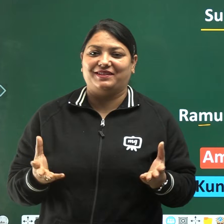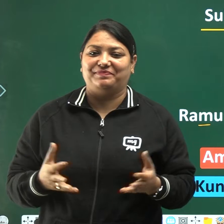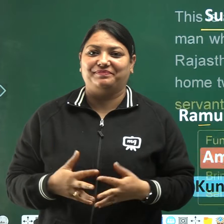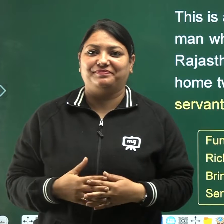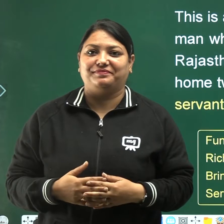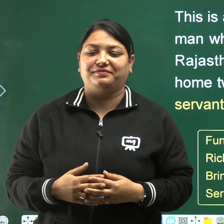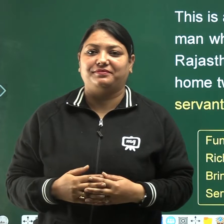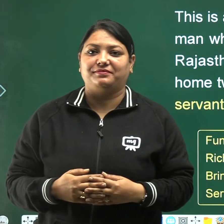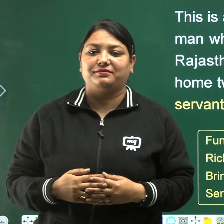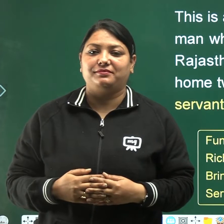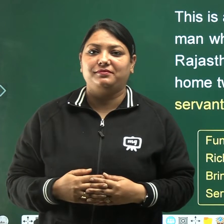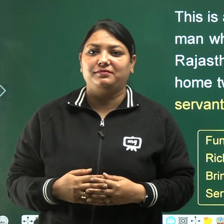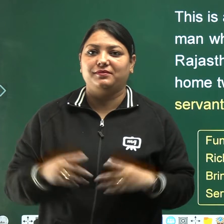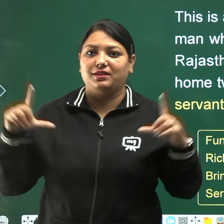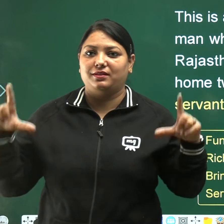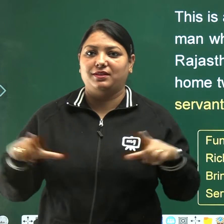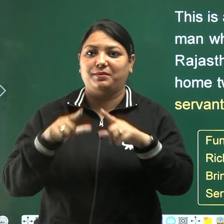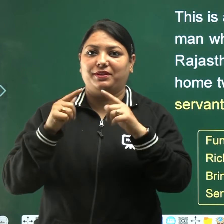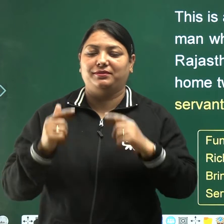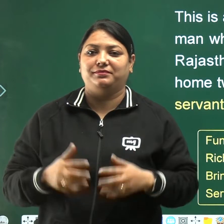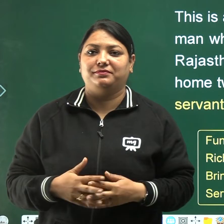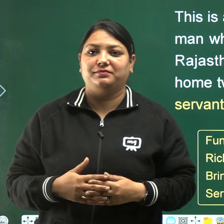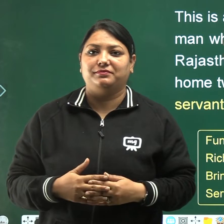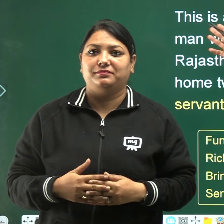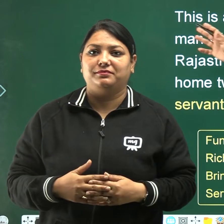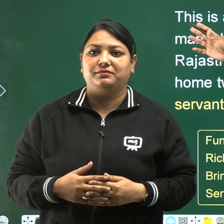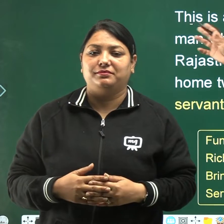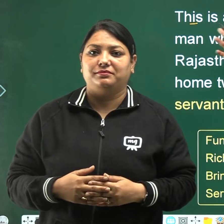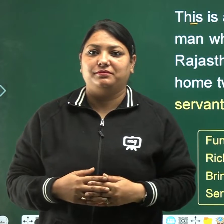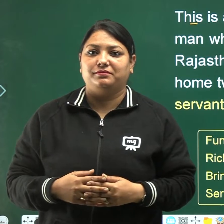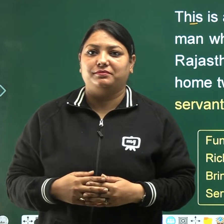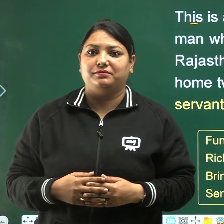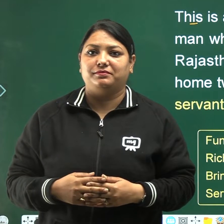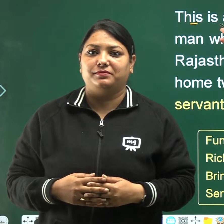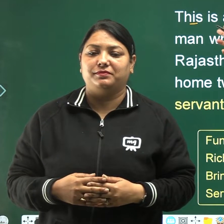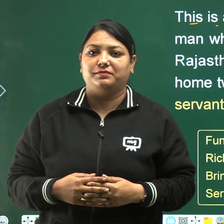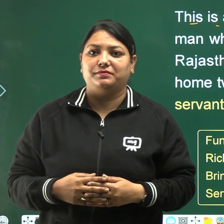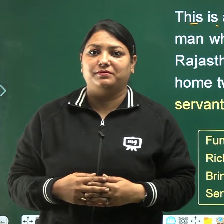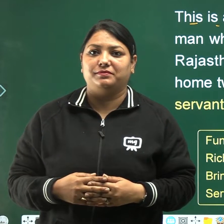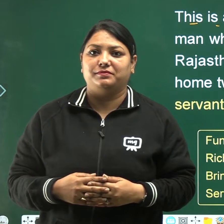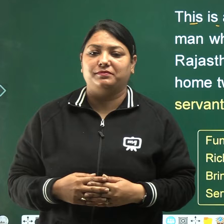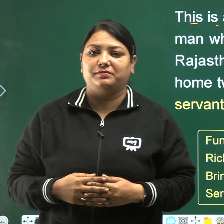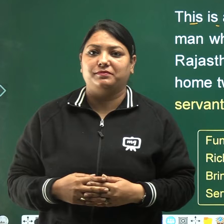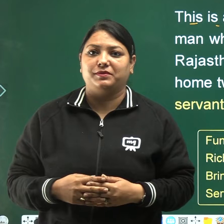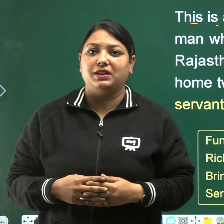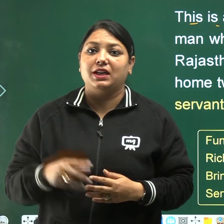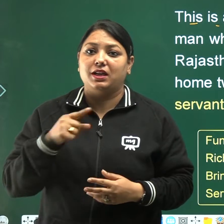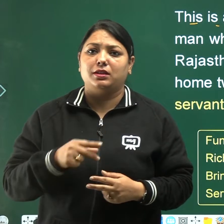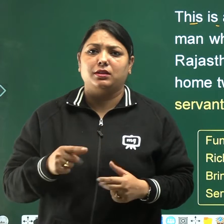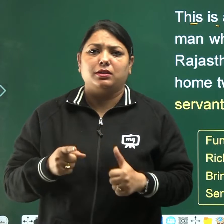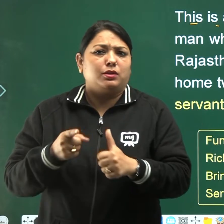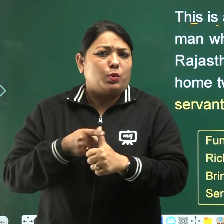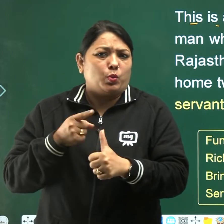summary, this is a very funny story